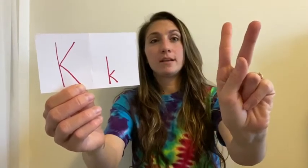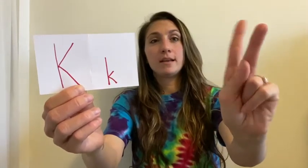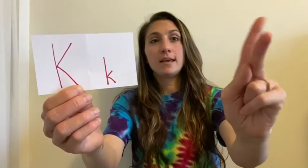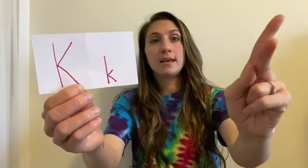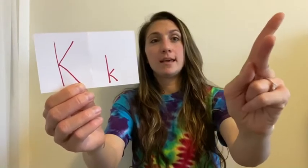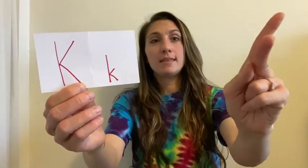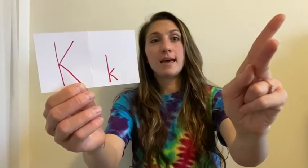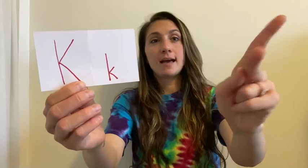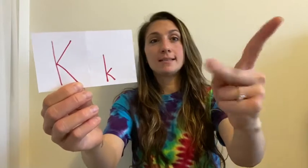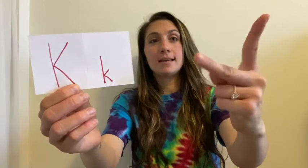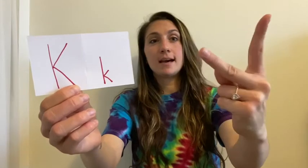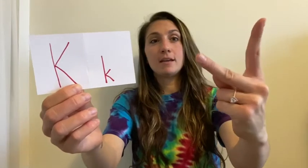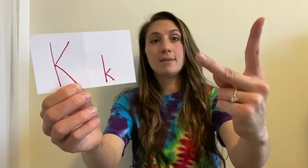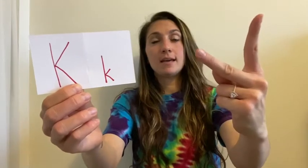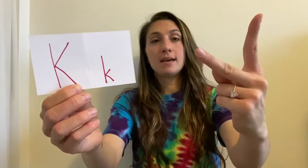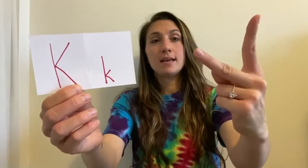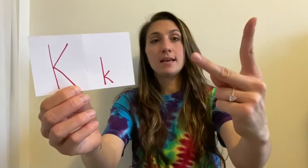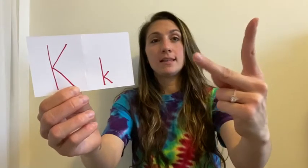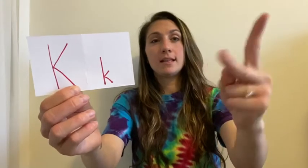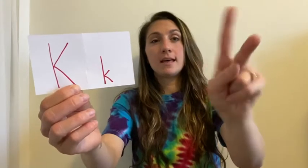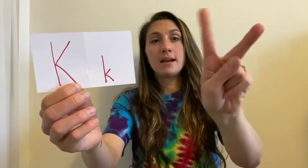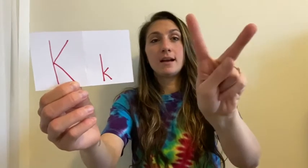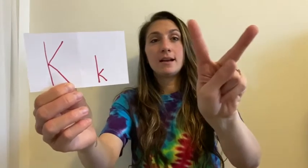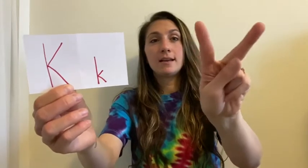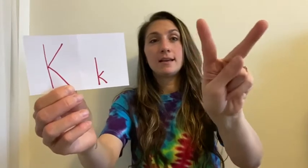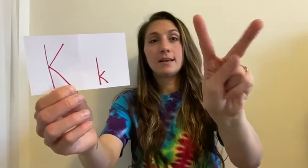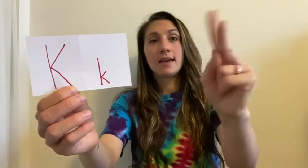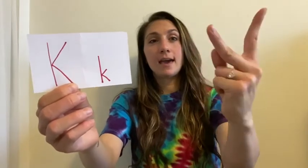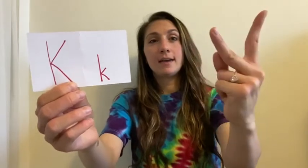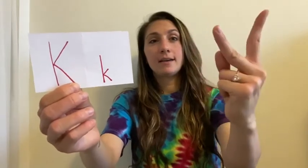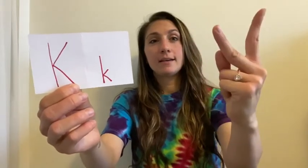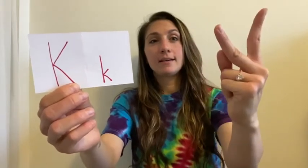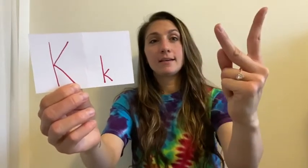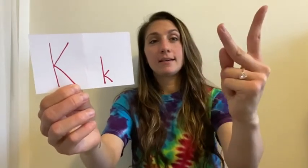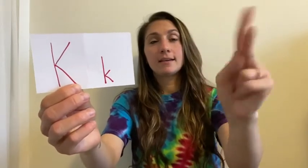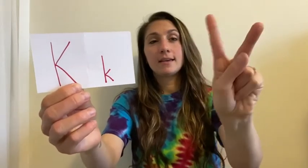And that's how you make the letter K. K.